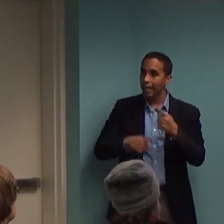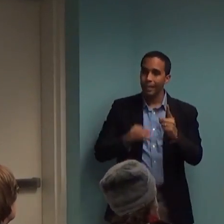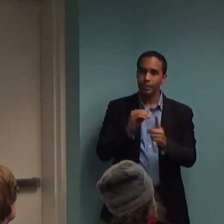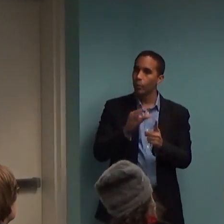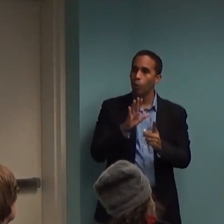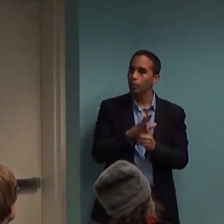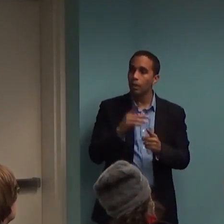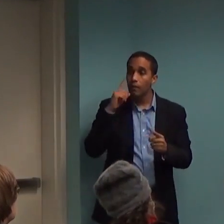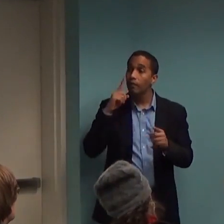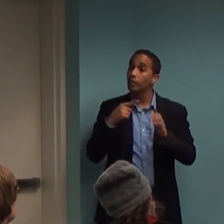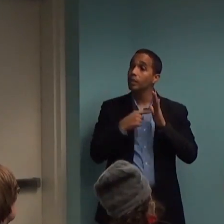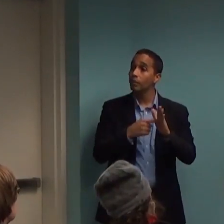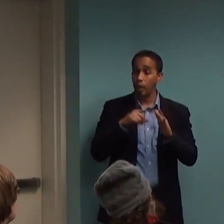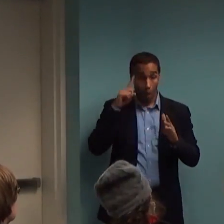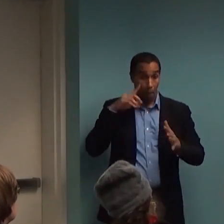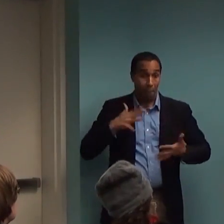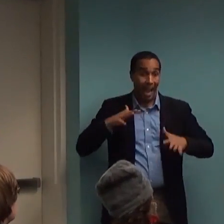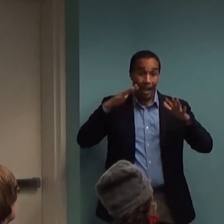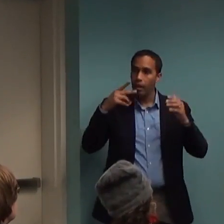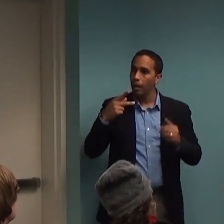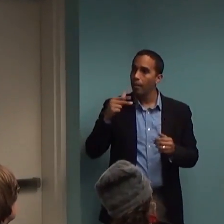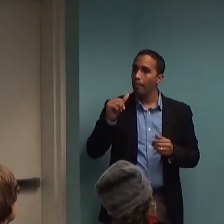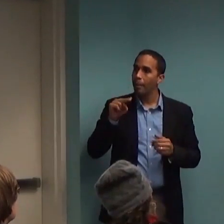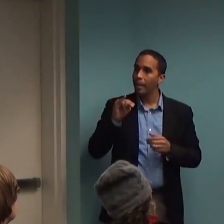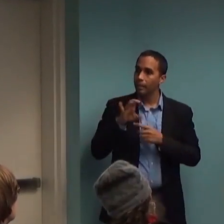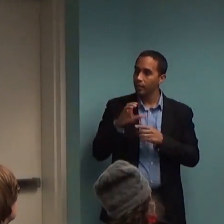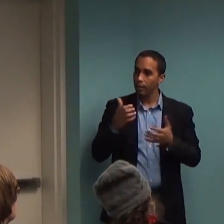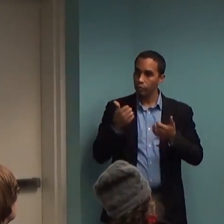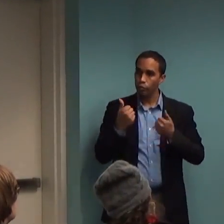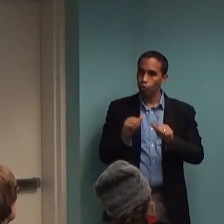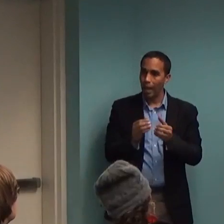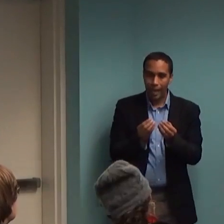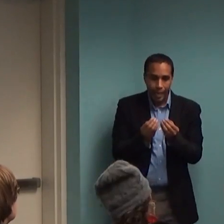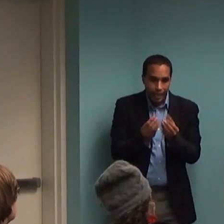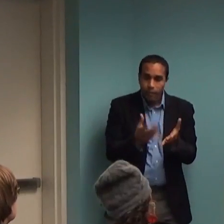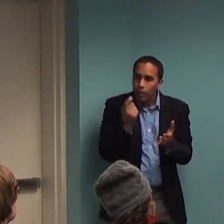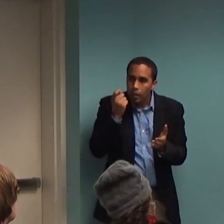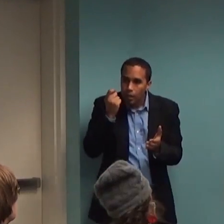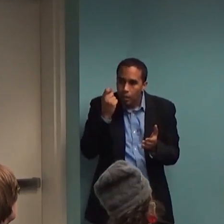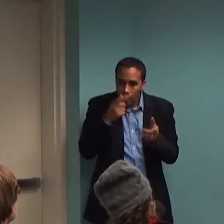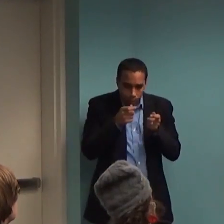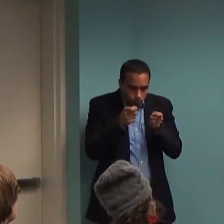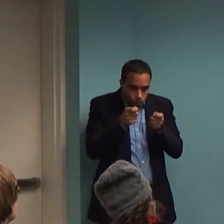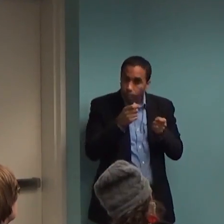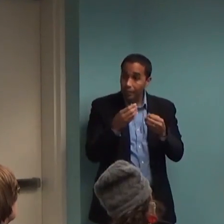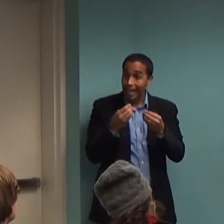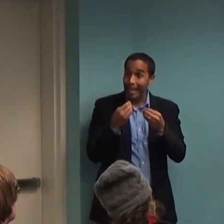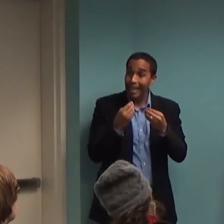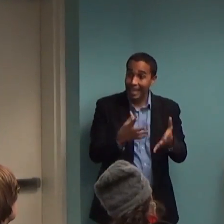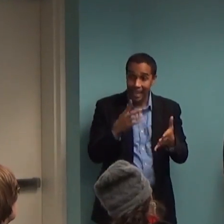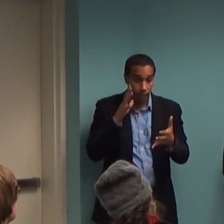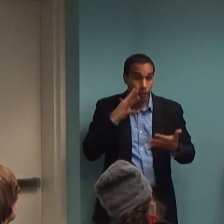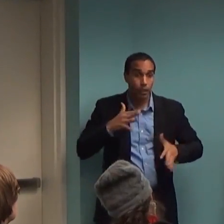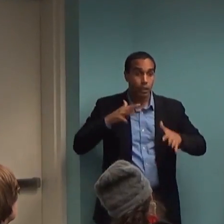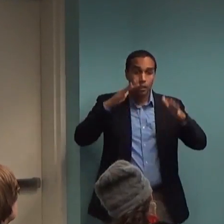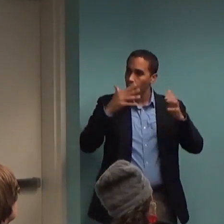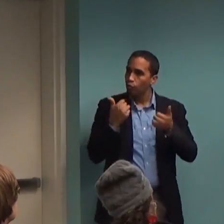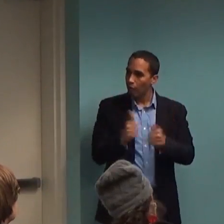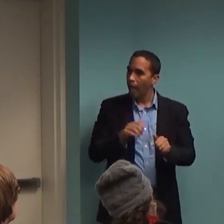And one of the things that we do in panic is we try to provoke, in a very limited and fairly controlled way, panic symptoms in the office. How